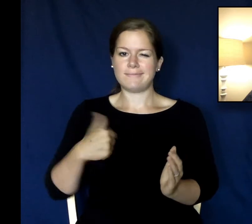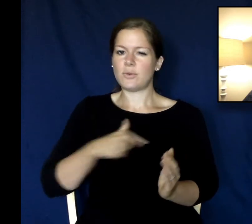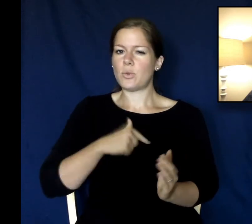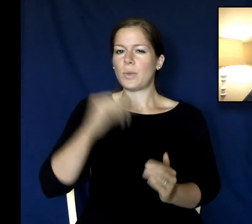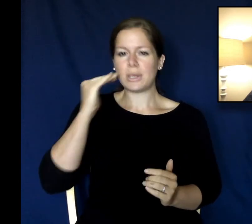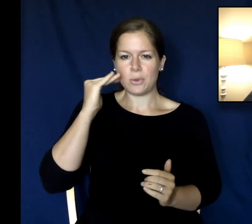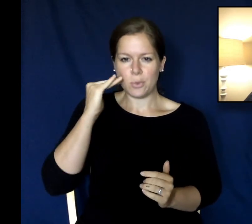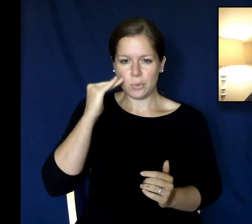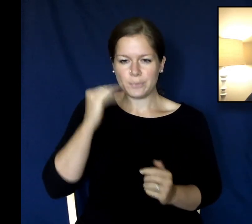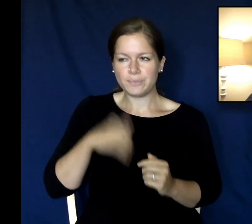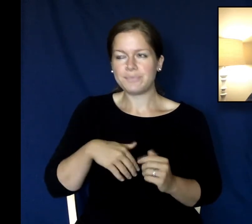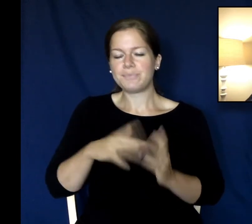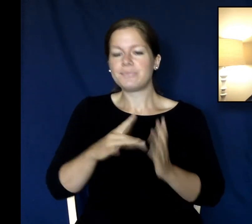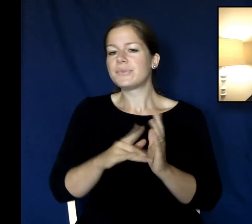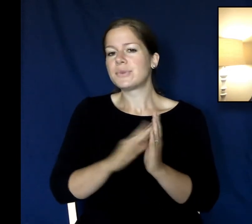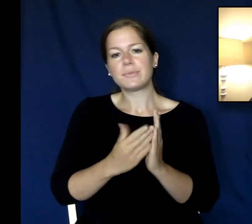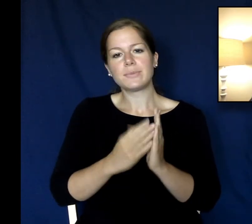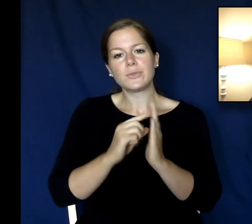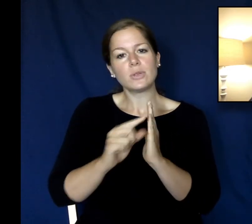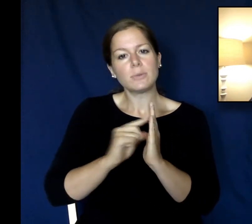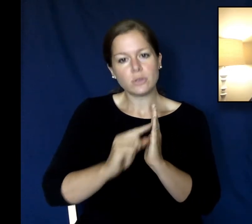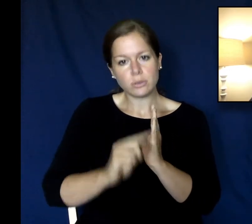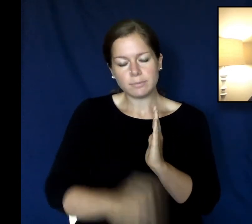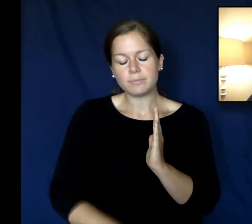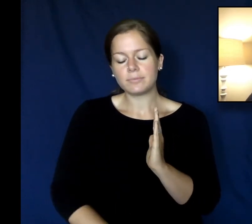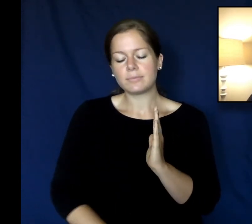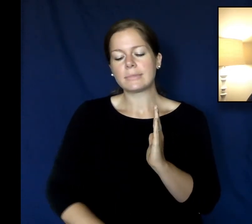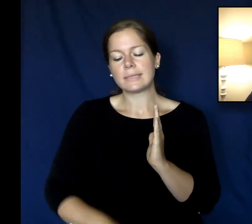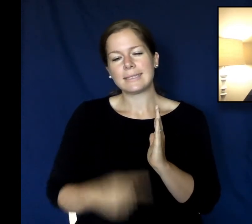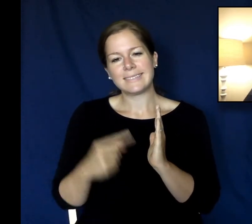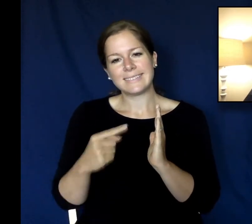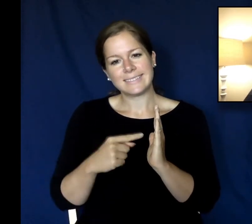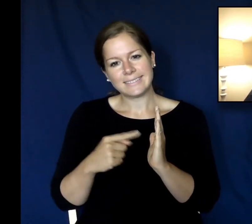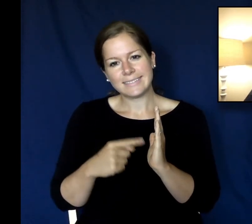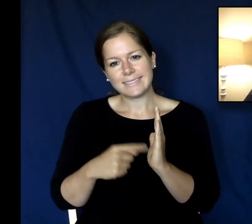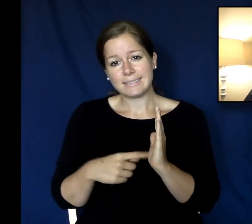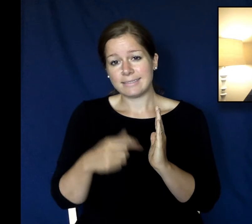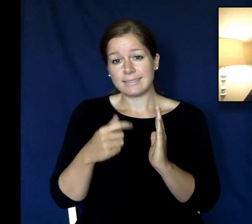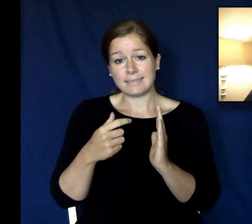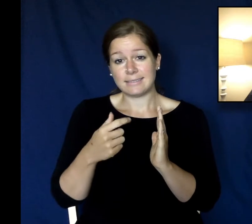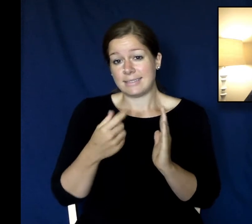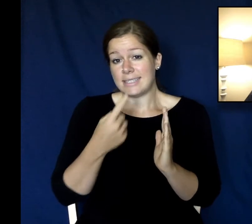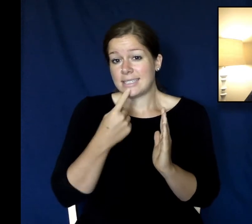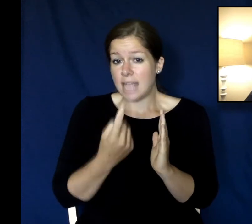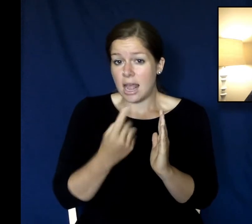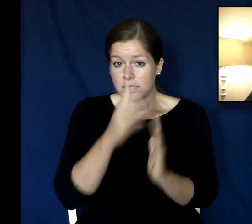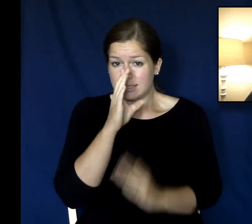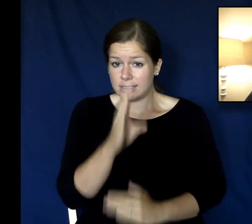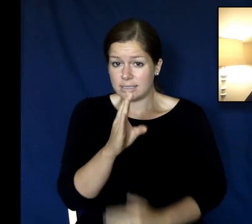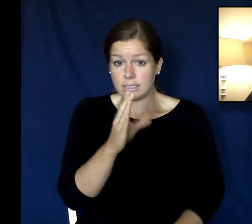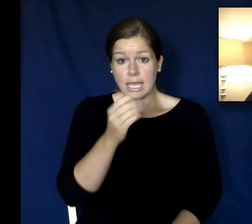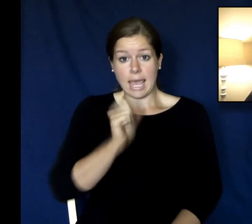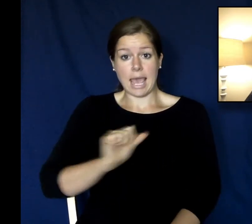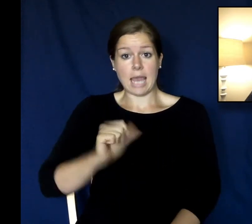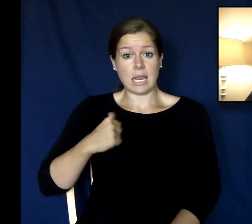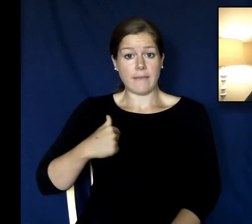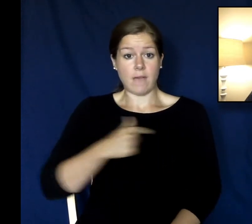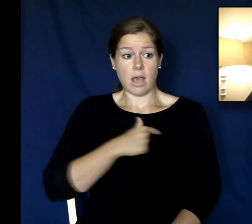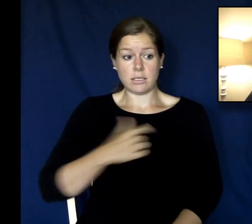know that through the scripture that nobody seeks after God right so Romans Romans 3 11